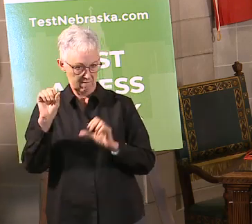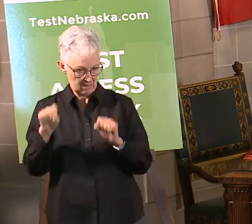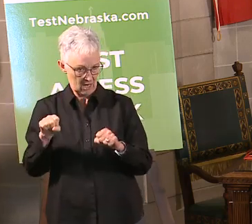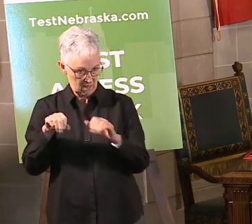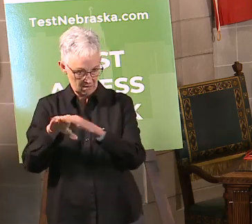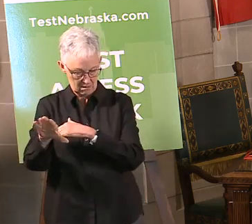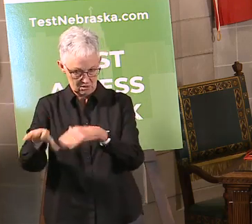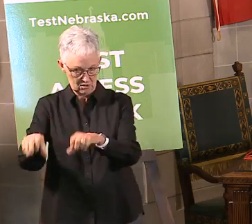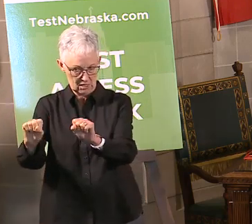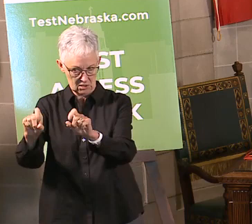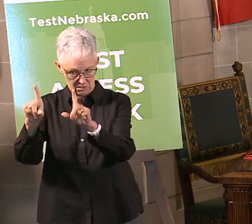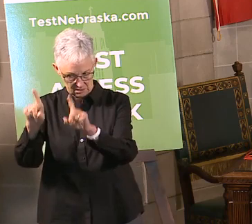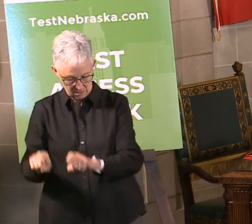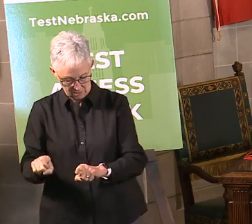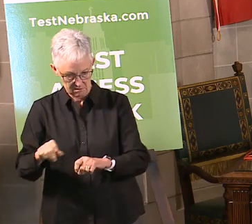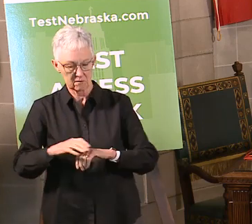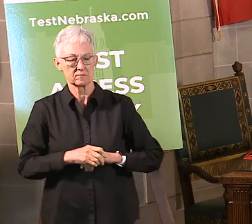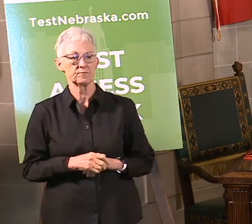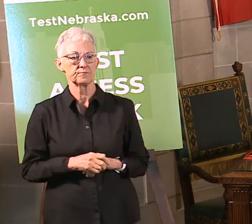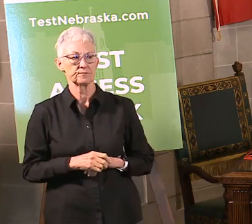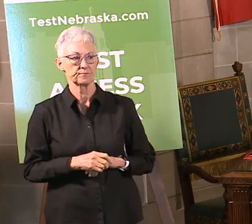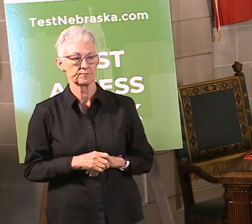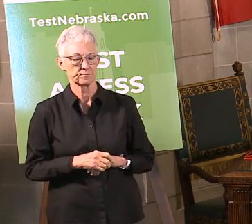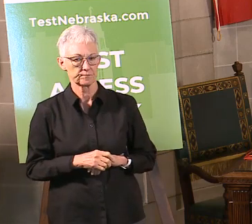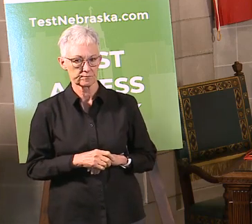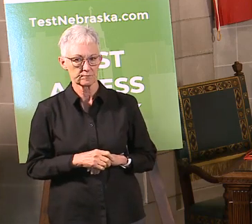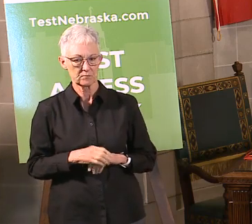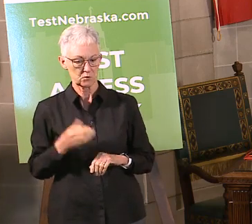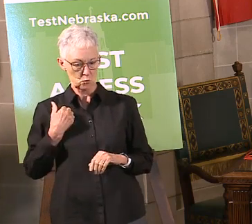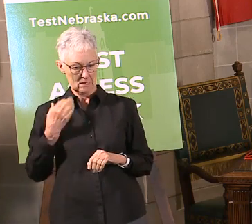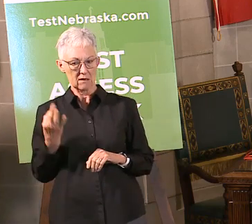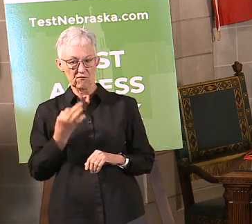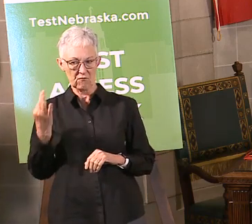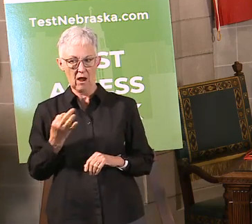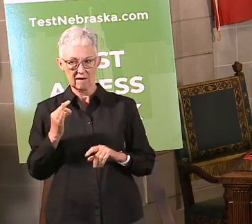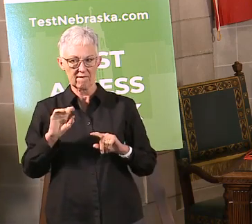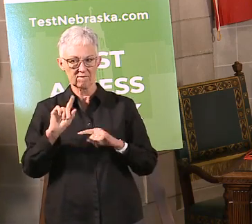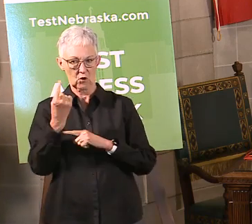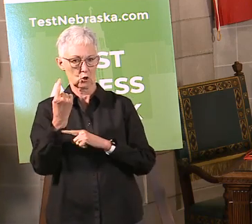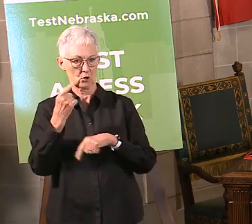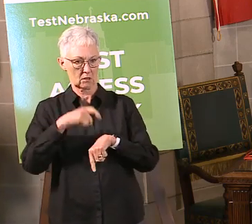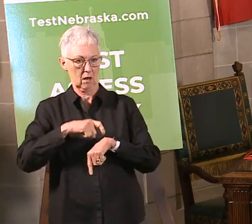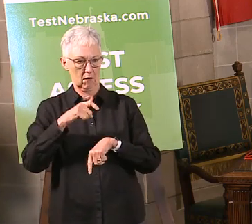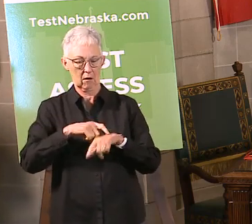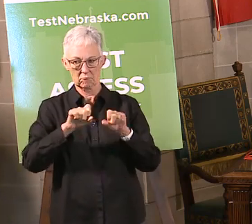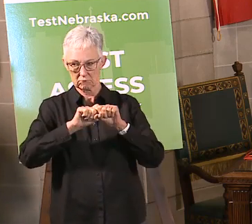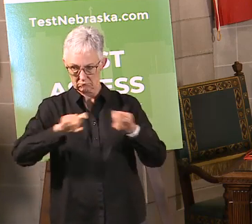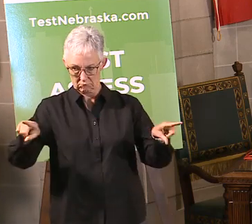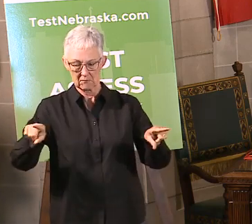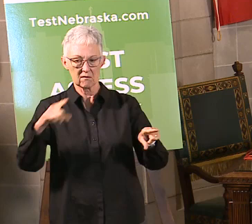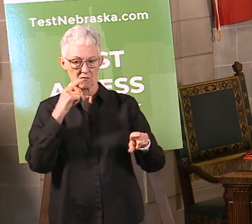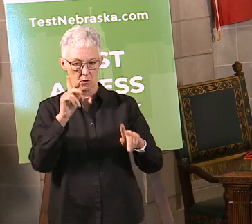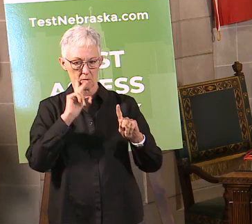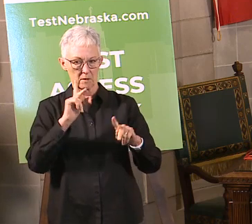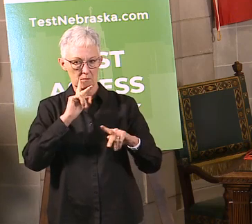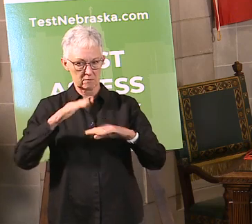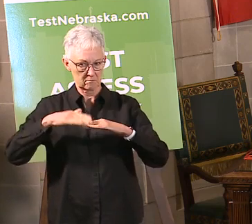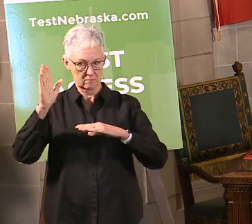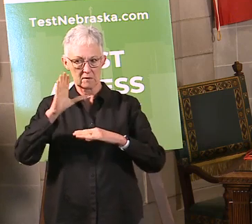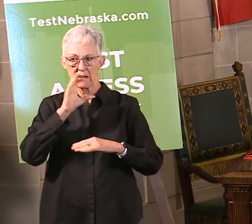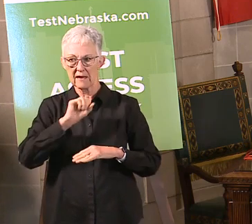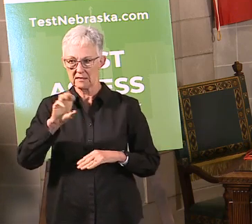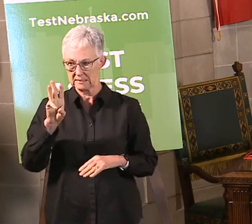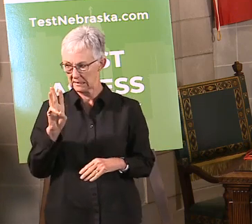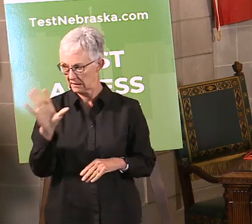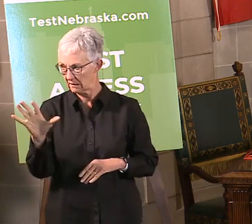Starting on Friday, we started sending out emails allowing for people who are 65 or older to also be prioritized as part of that. Now, here's the good news.